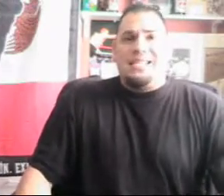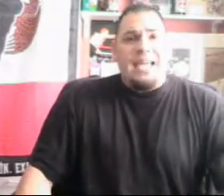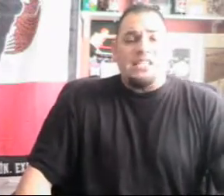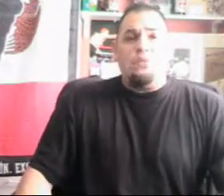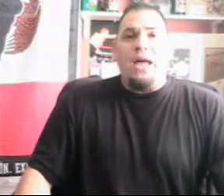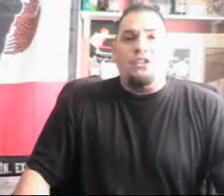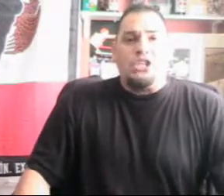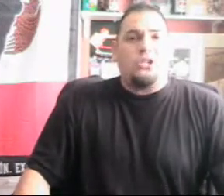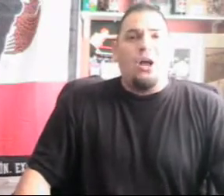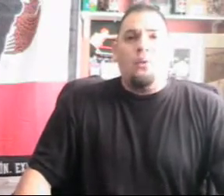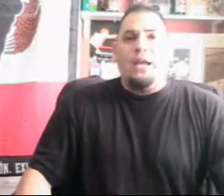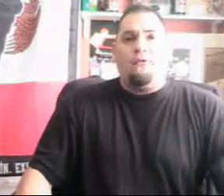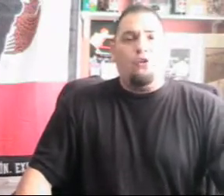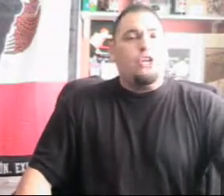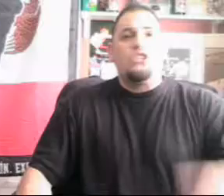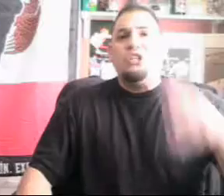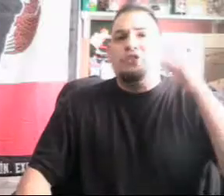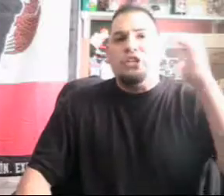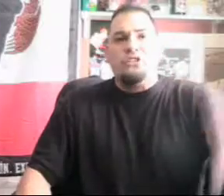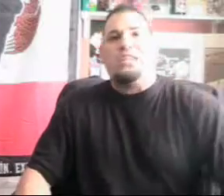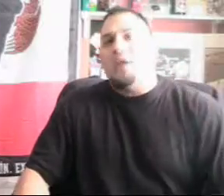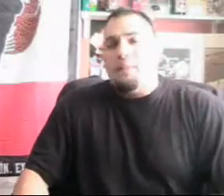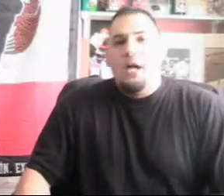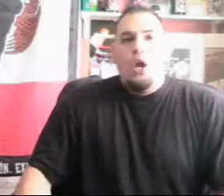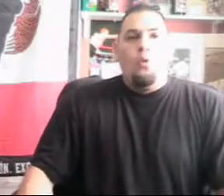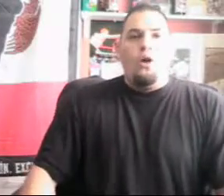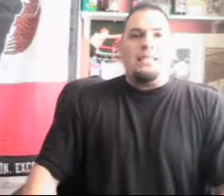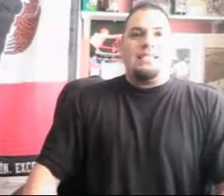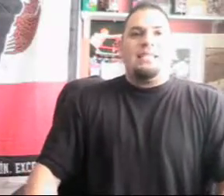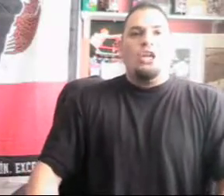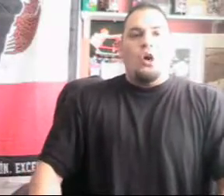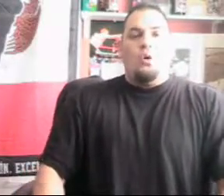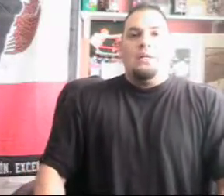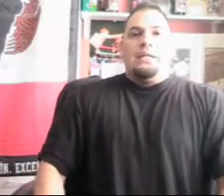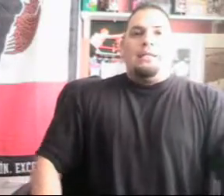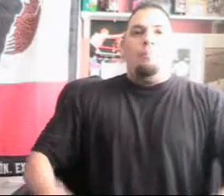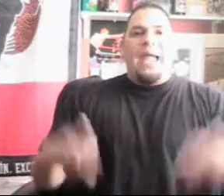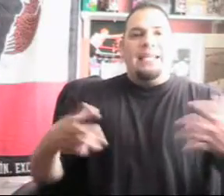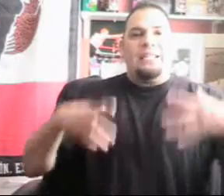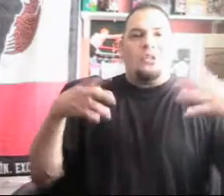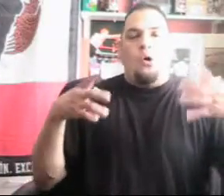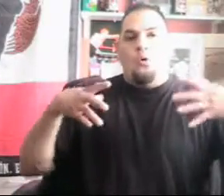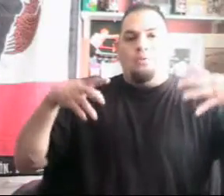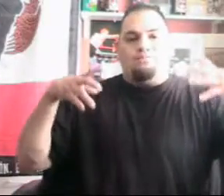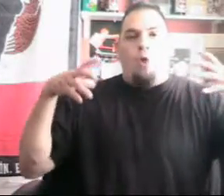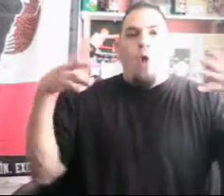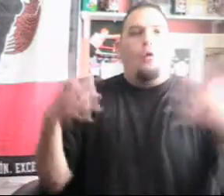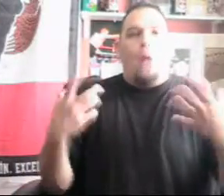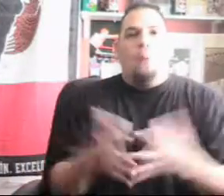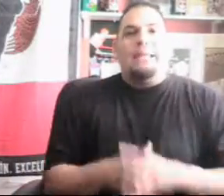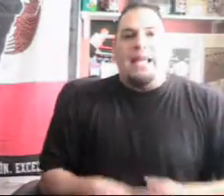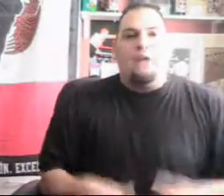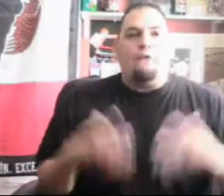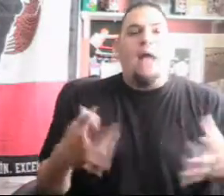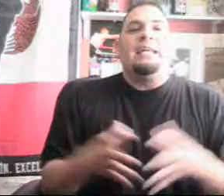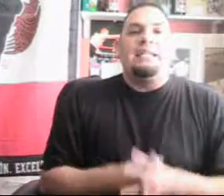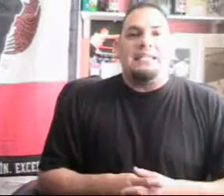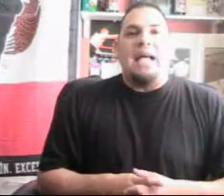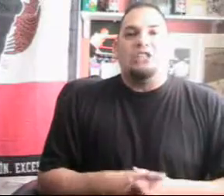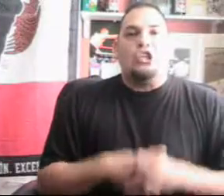dentist. You'd rather just tolerate it for years and years and years to come where it's, you know, the pain is so overwhelming that he finally decides to